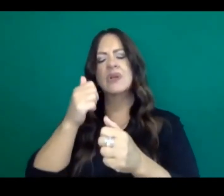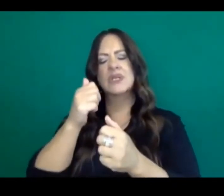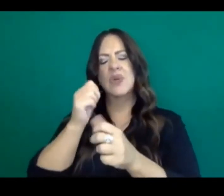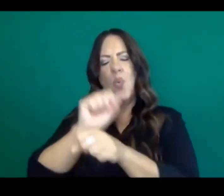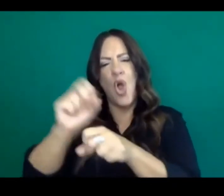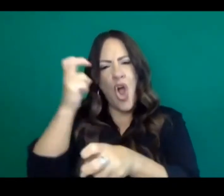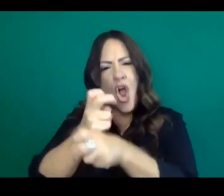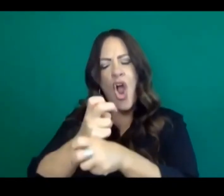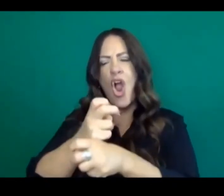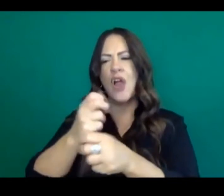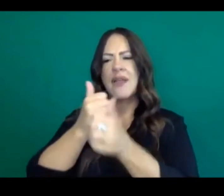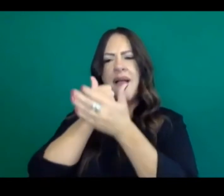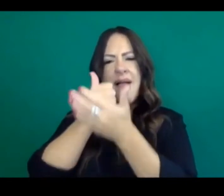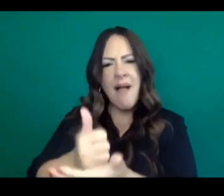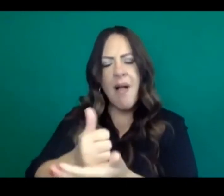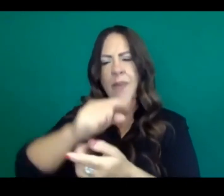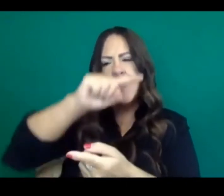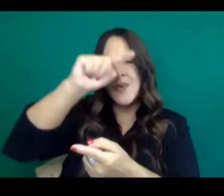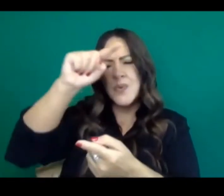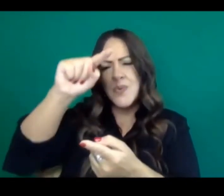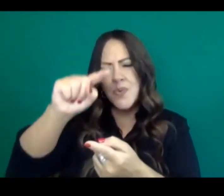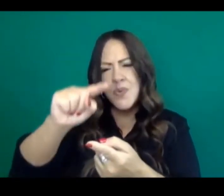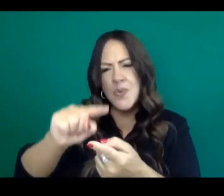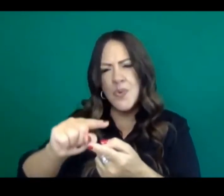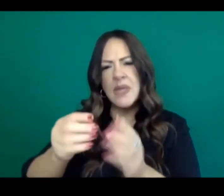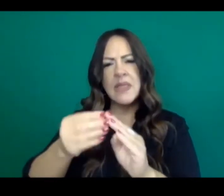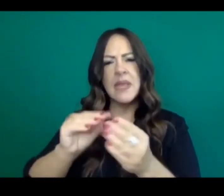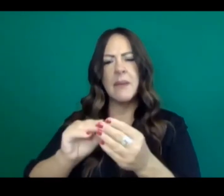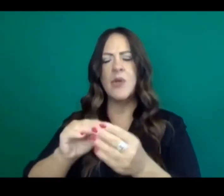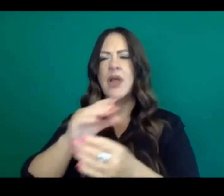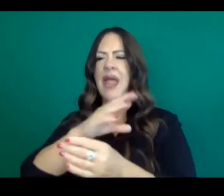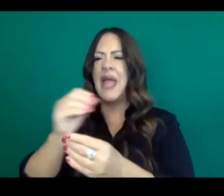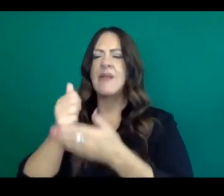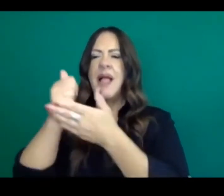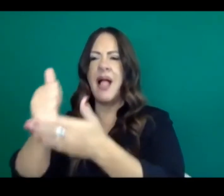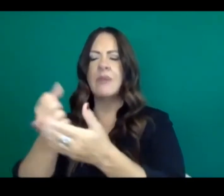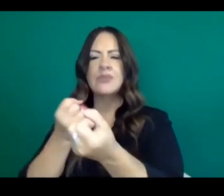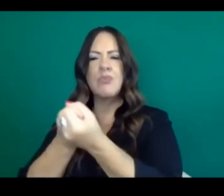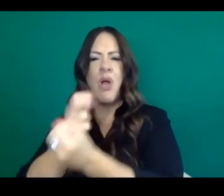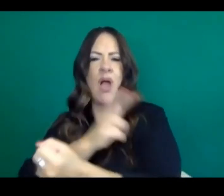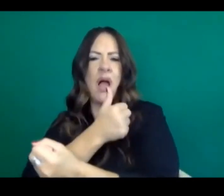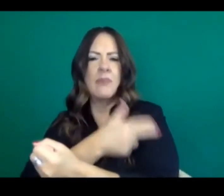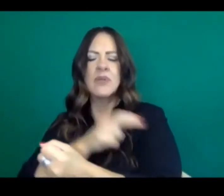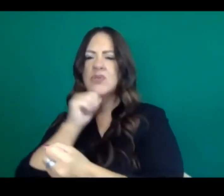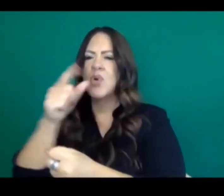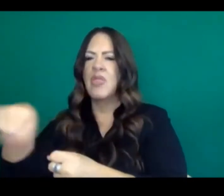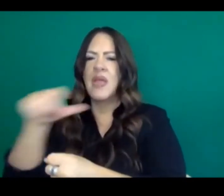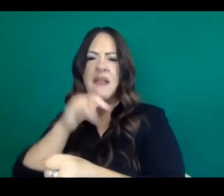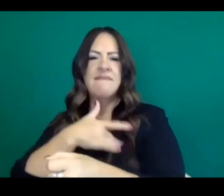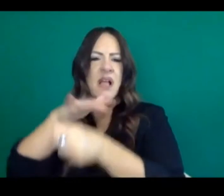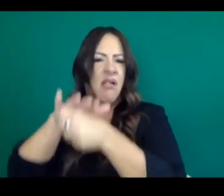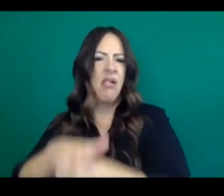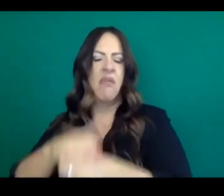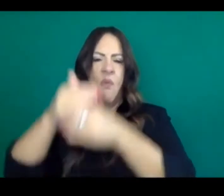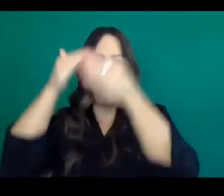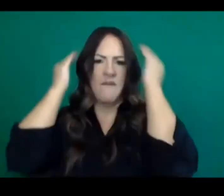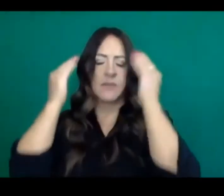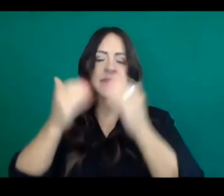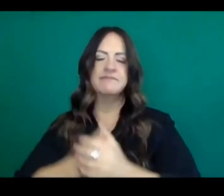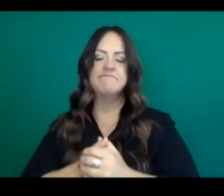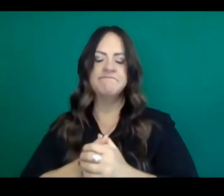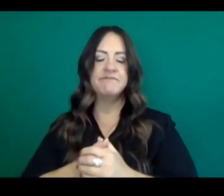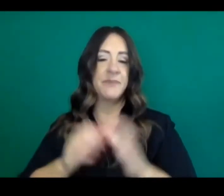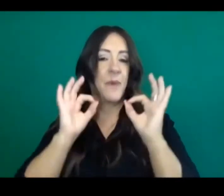to protect our hospitals as we prepare for the fall and winter. And so with that, I'll turn it over and